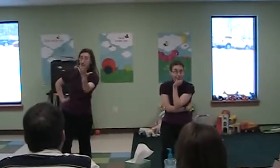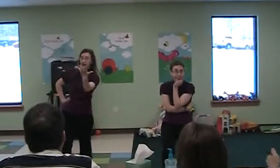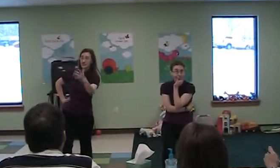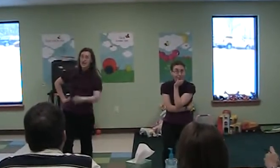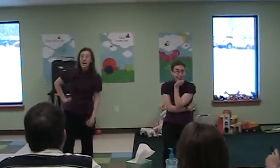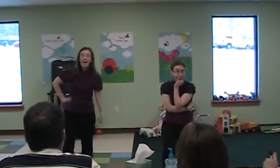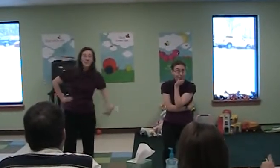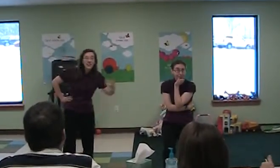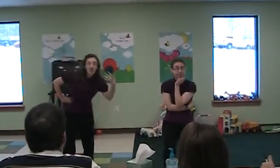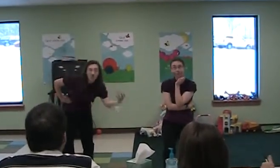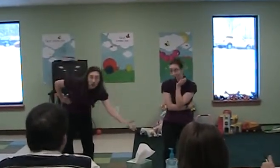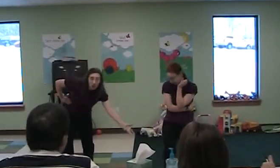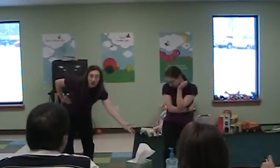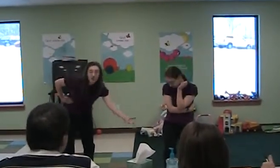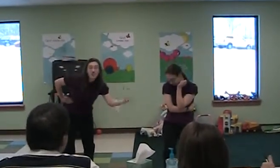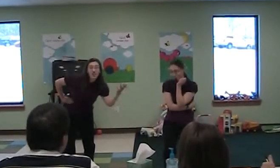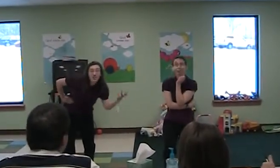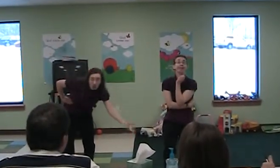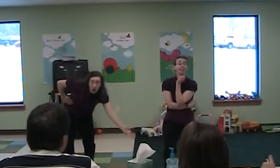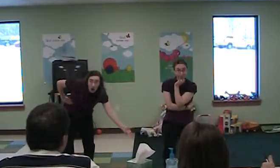at. And they have shown us the stone.